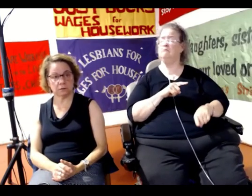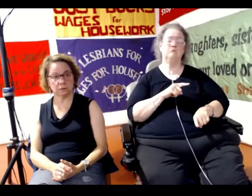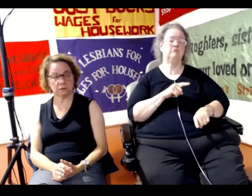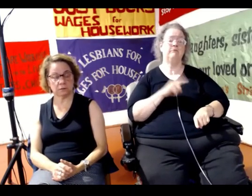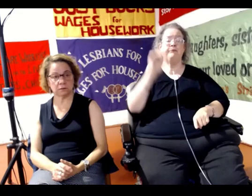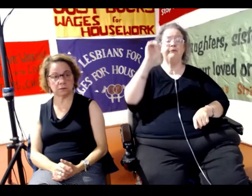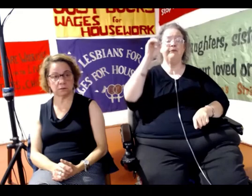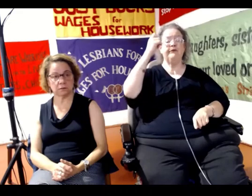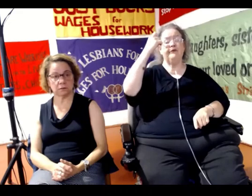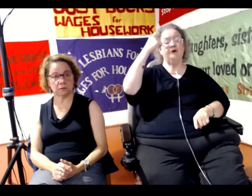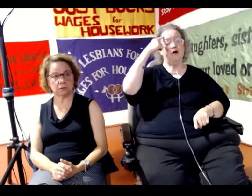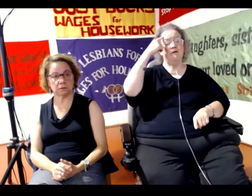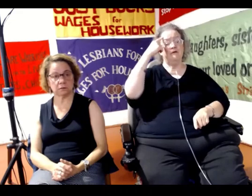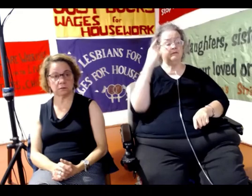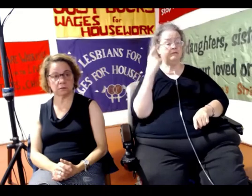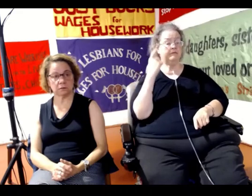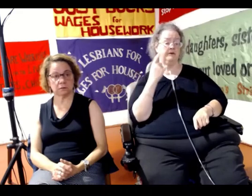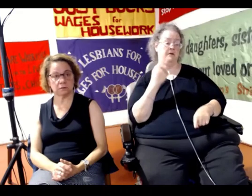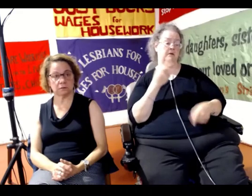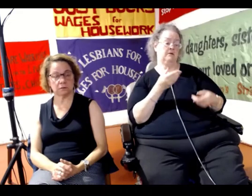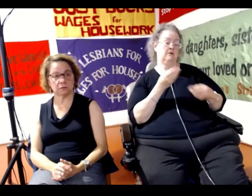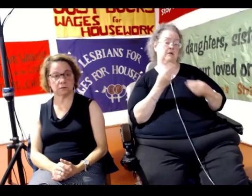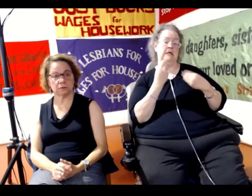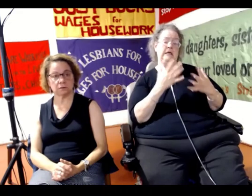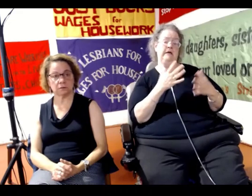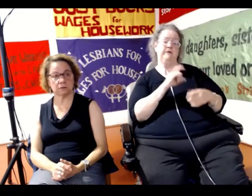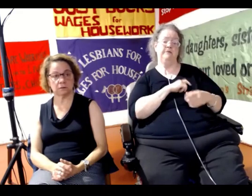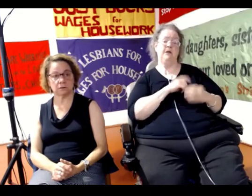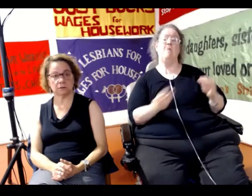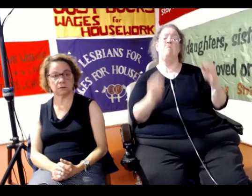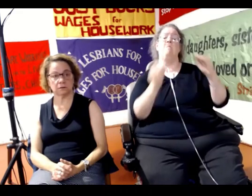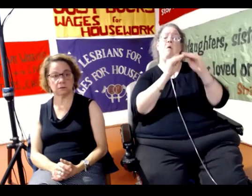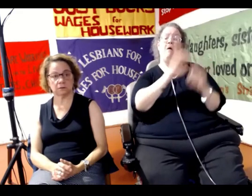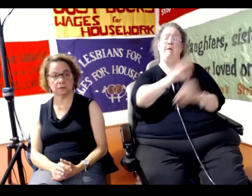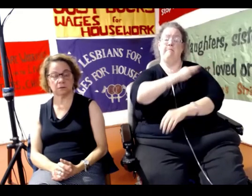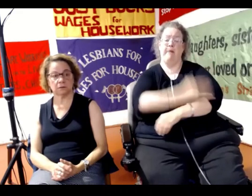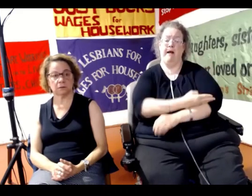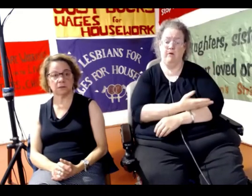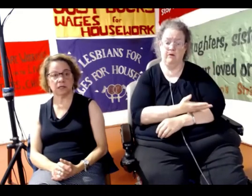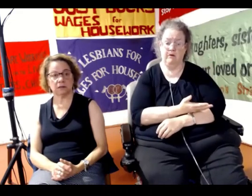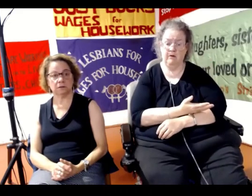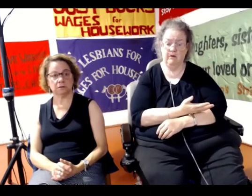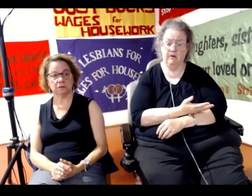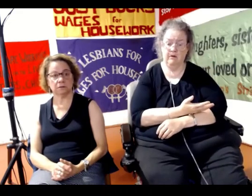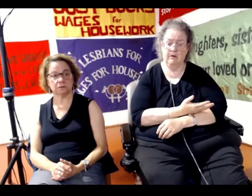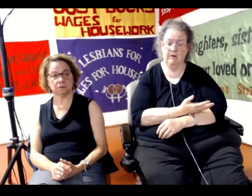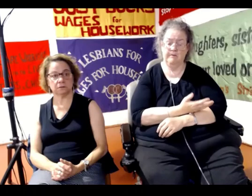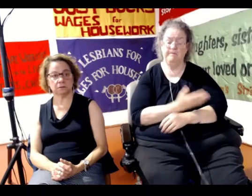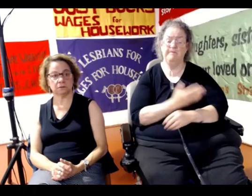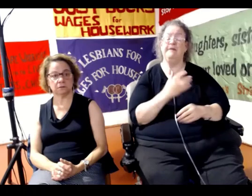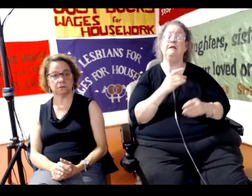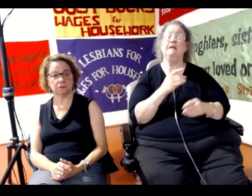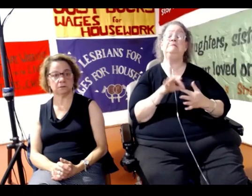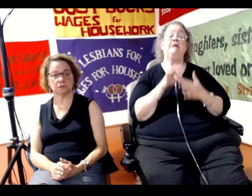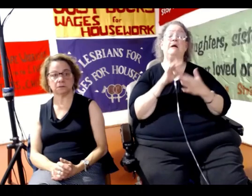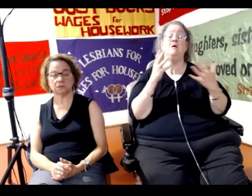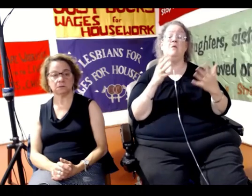government has given the police even more power, especially to criminalized protesters.